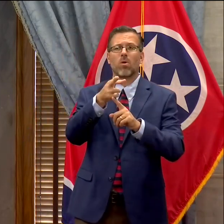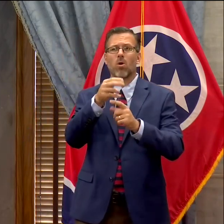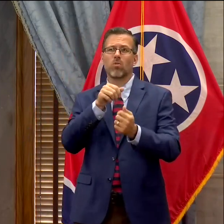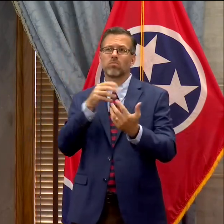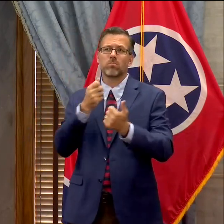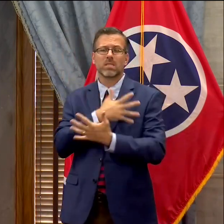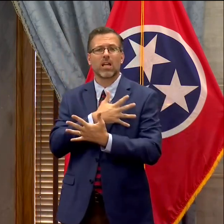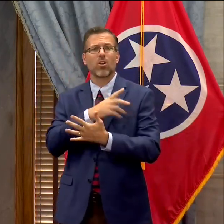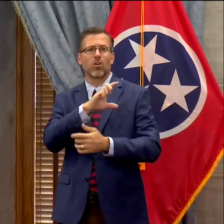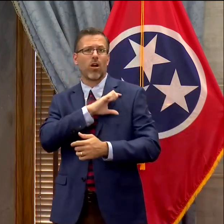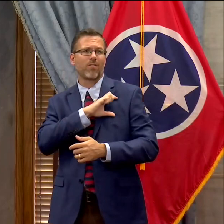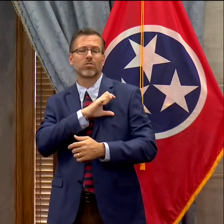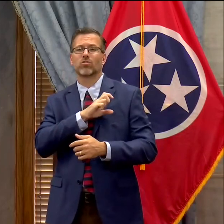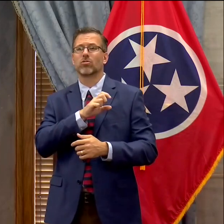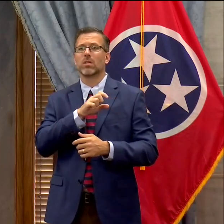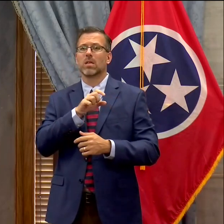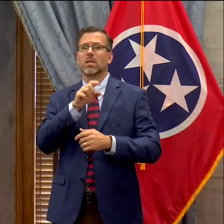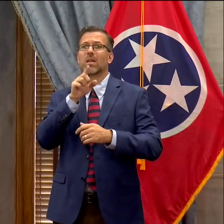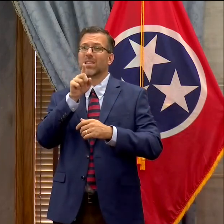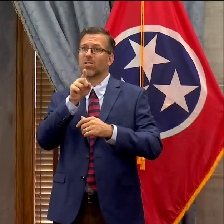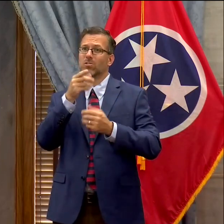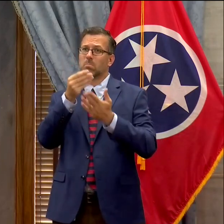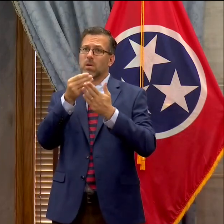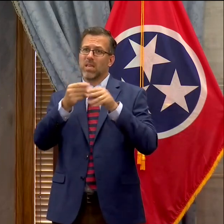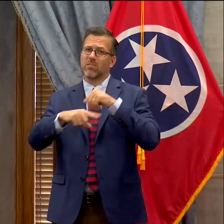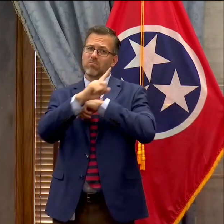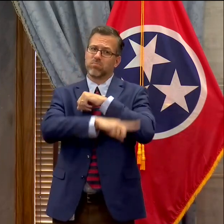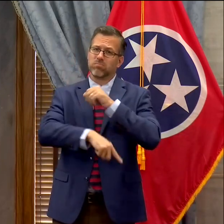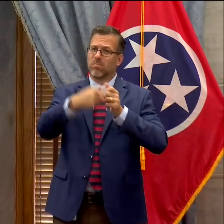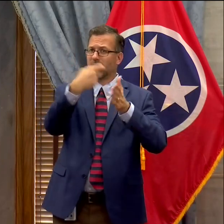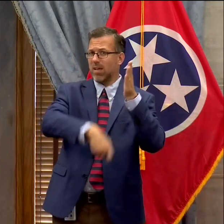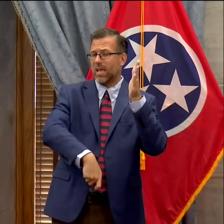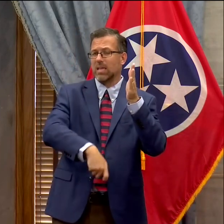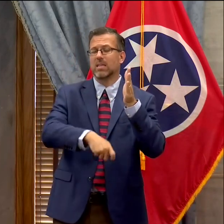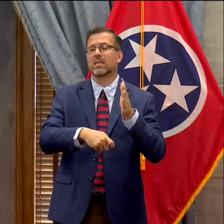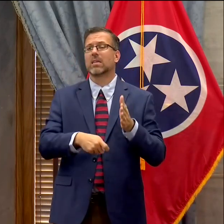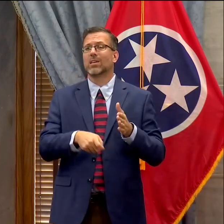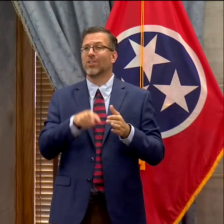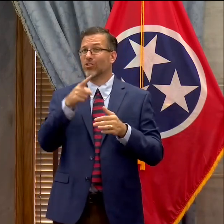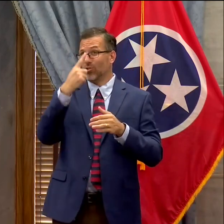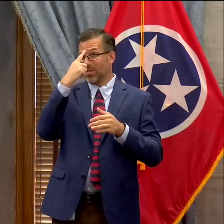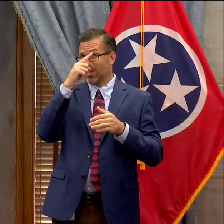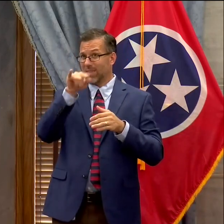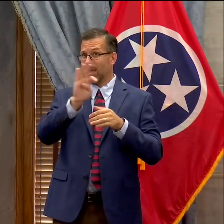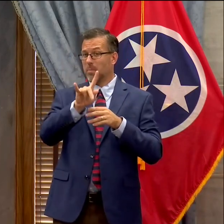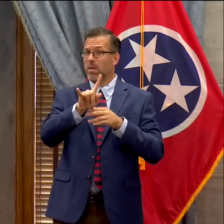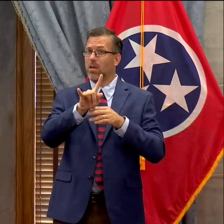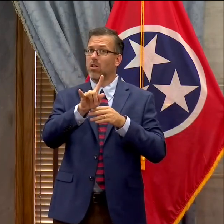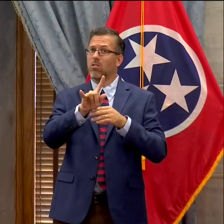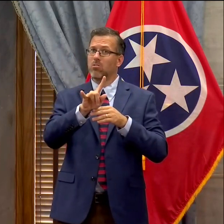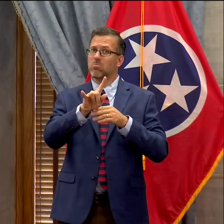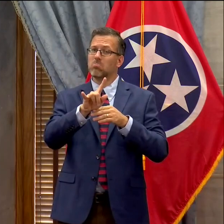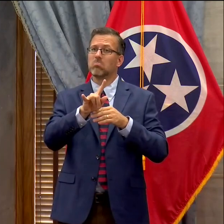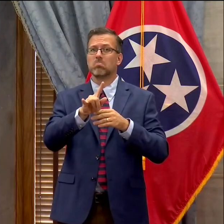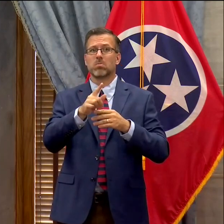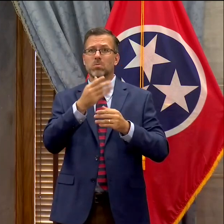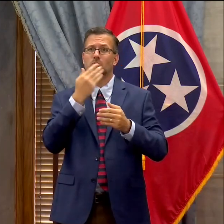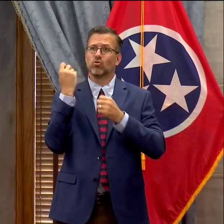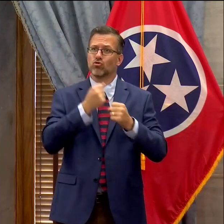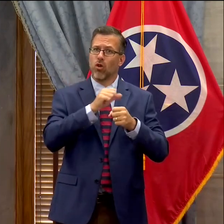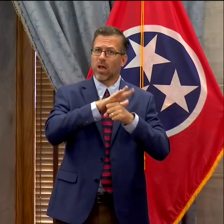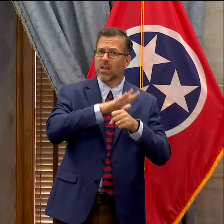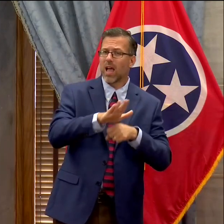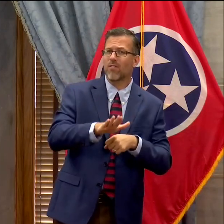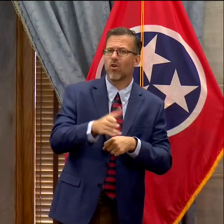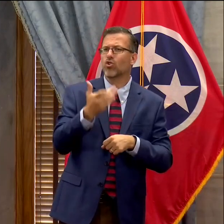year? You know, our law enforcement, we have an incredibly professional group of